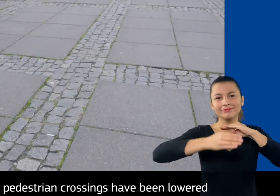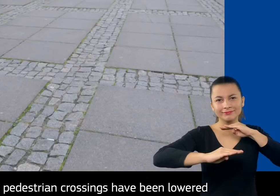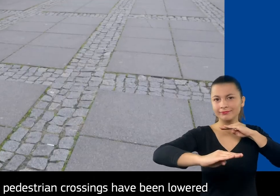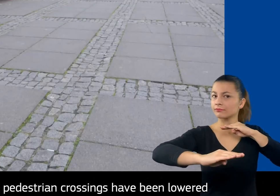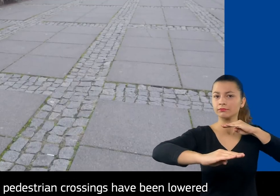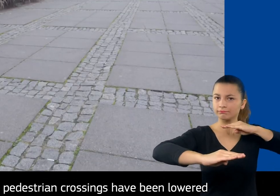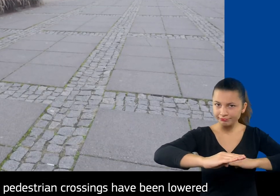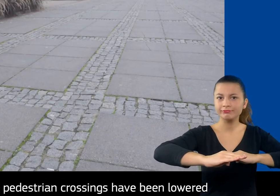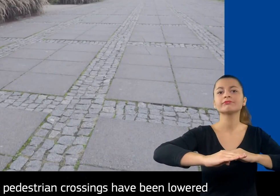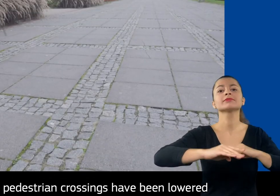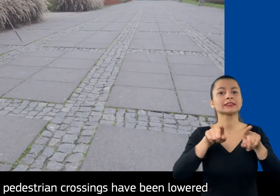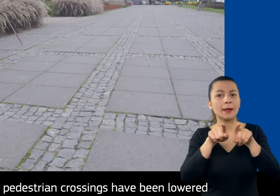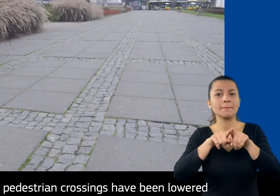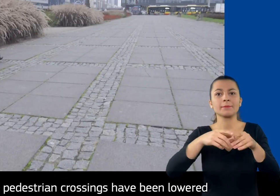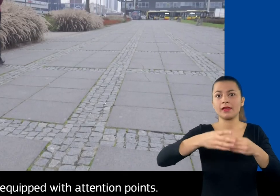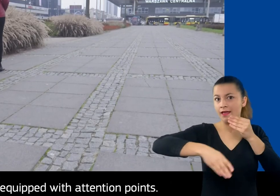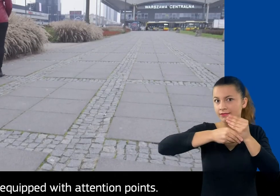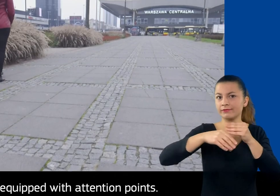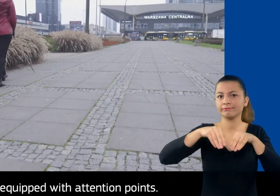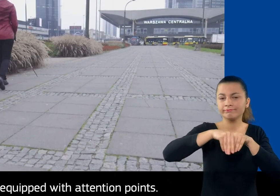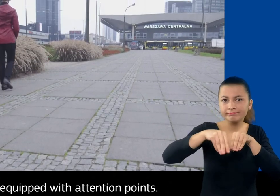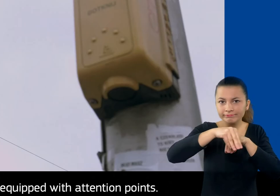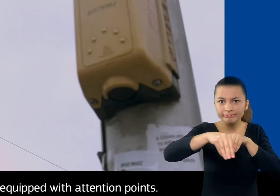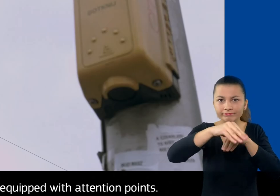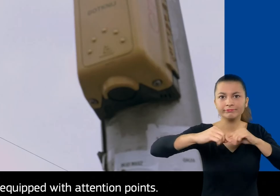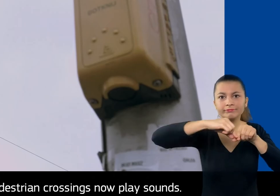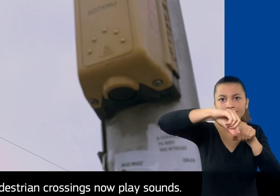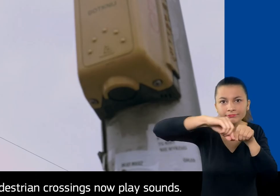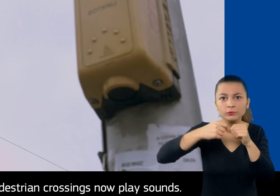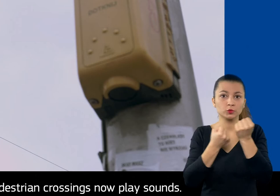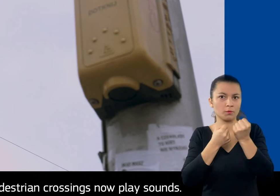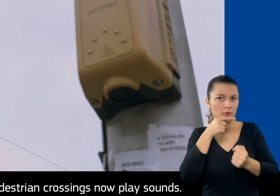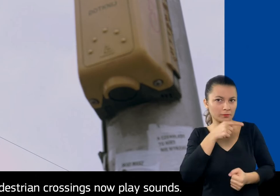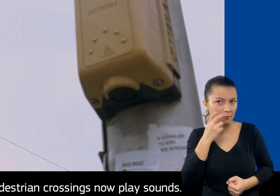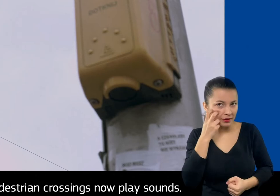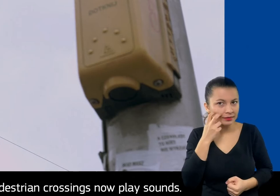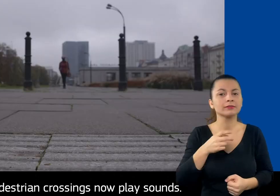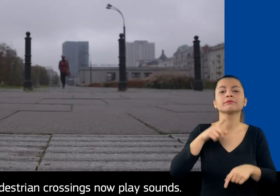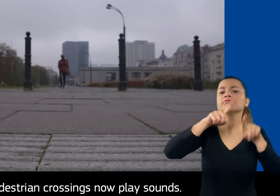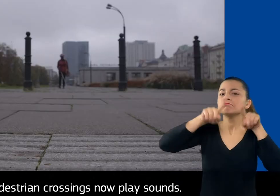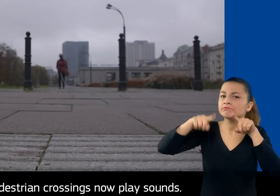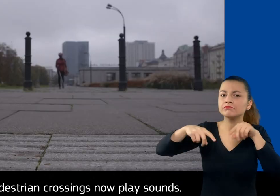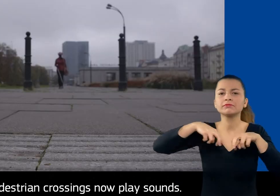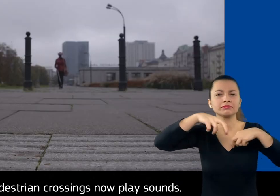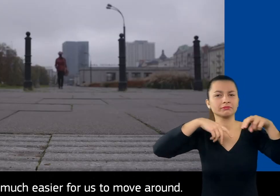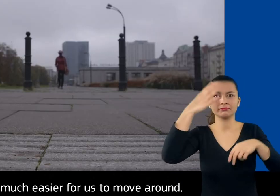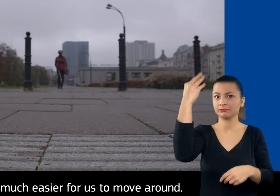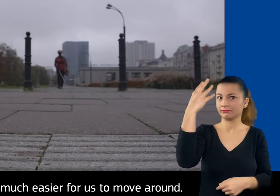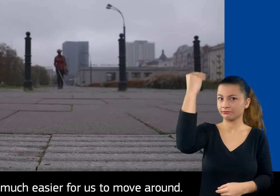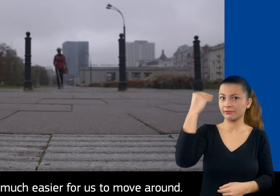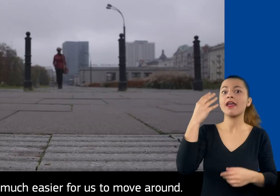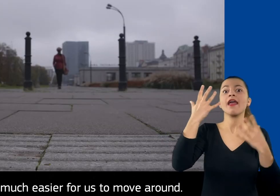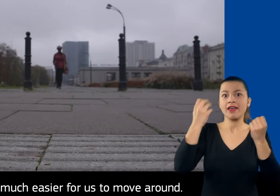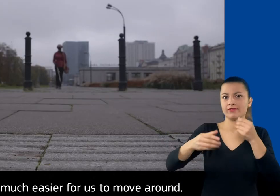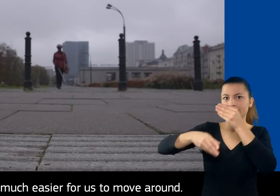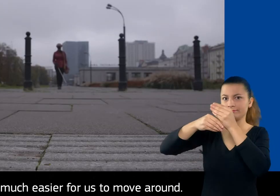curbs of pedestrian crossings have been lowered and equipped for the tension pulse. Some pedestrian crossings now play sounds. Now